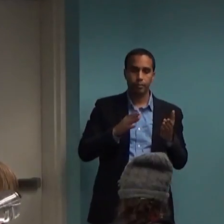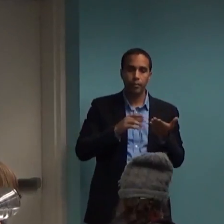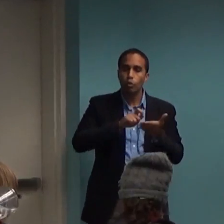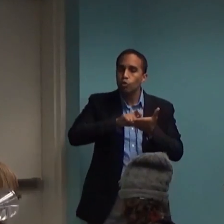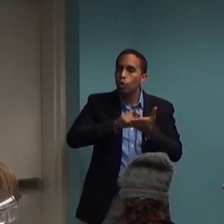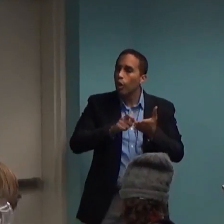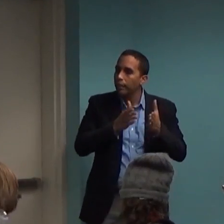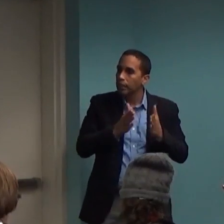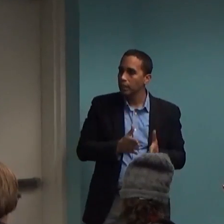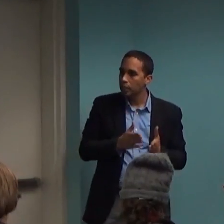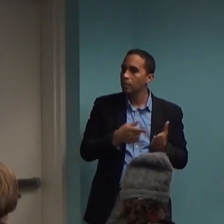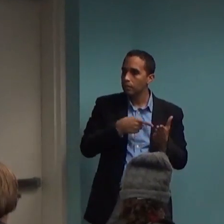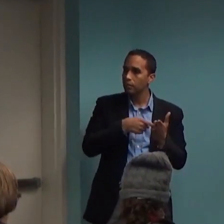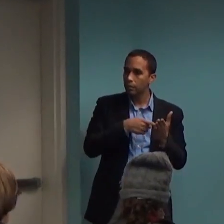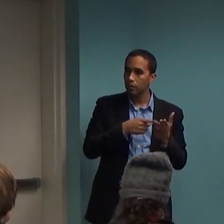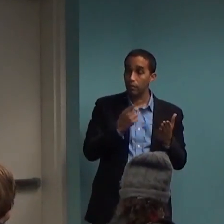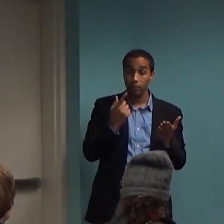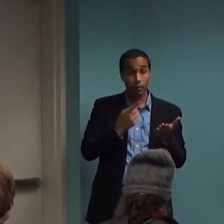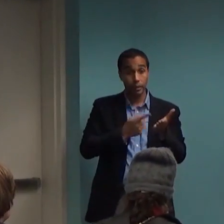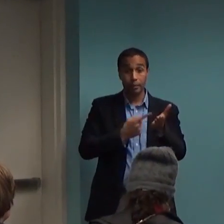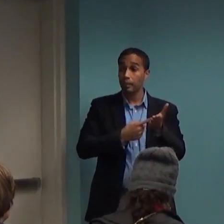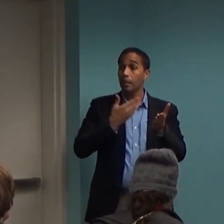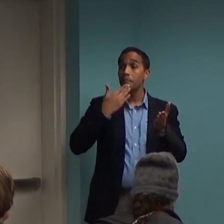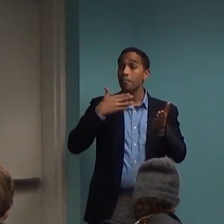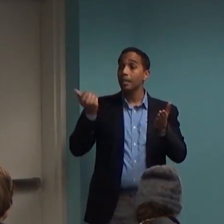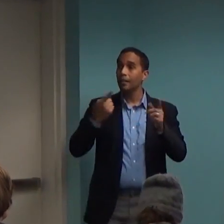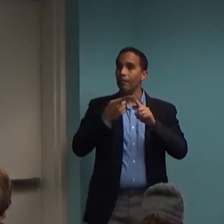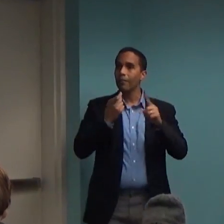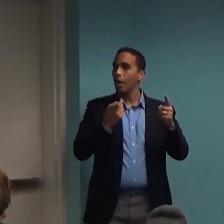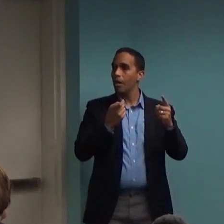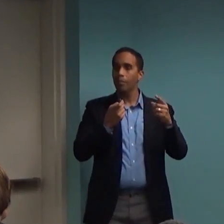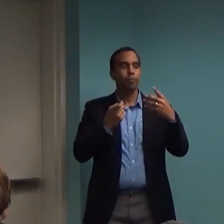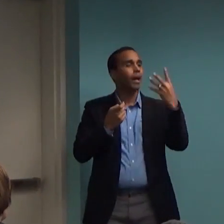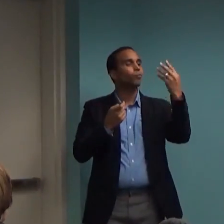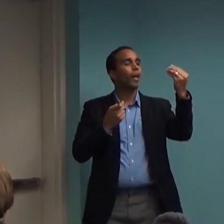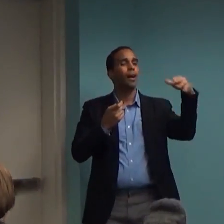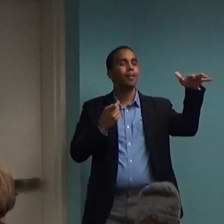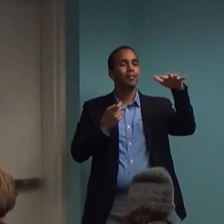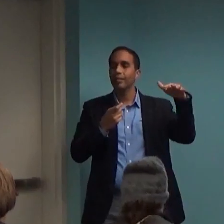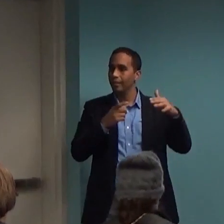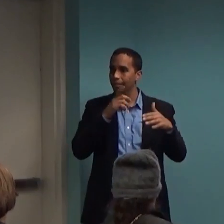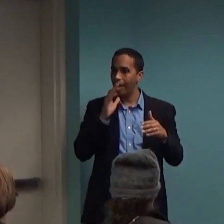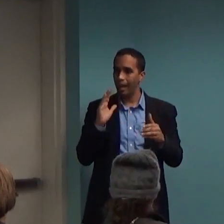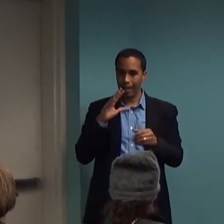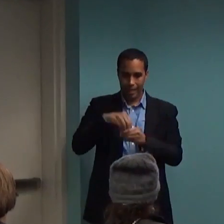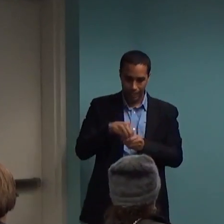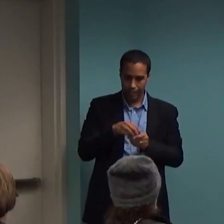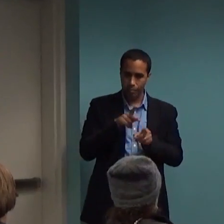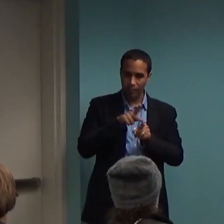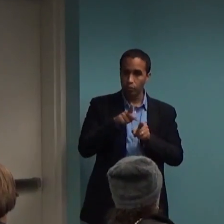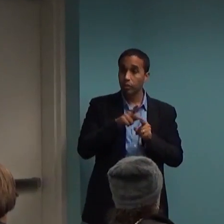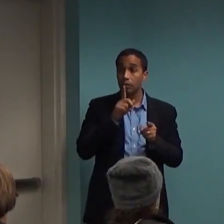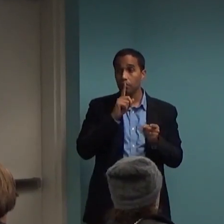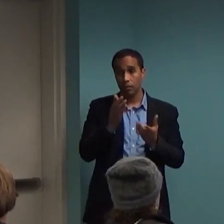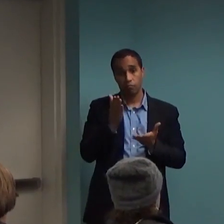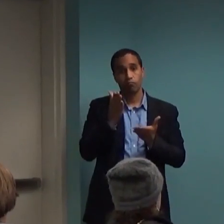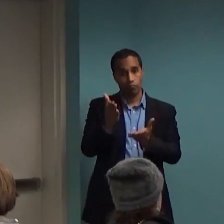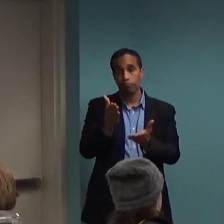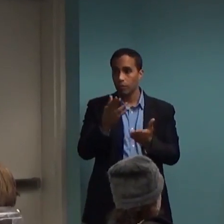So sometimes the best stuff comes from outside the profession, and I would highly recommend it. All right, so given all this, you have